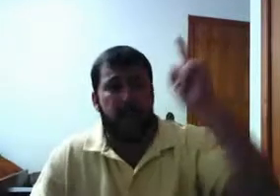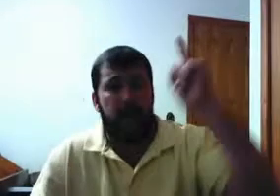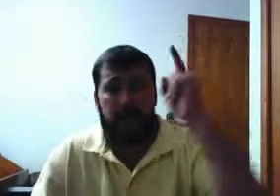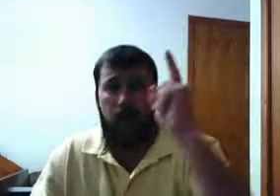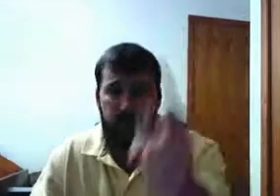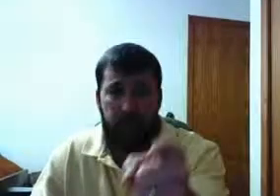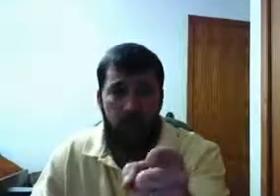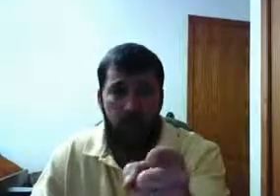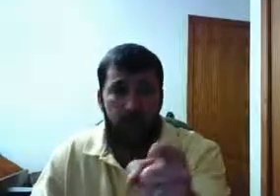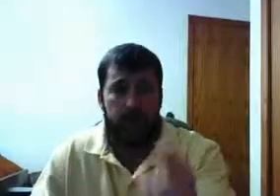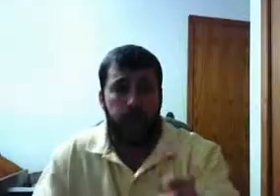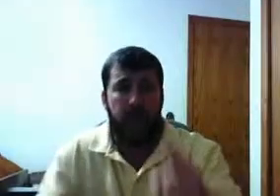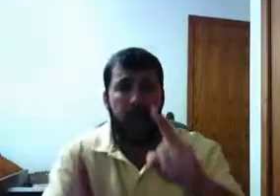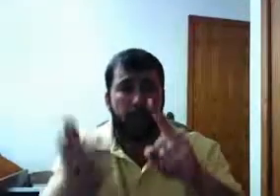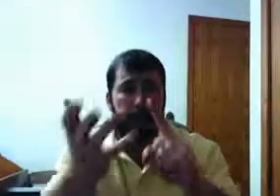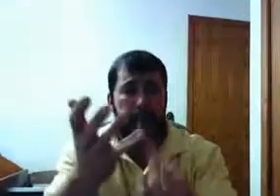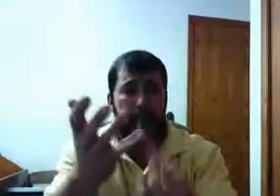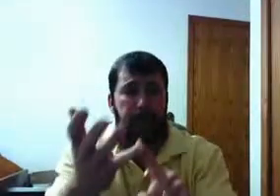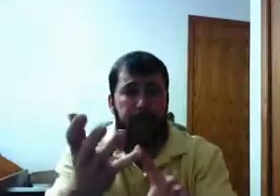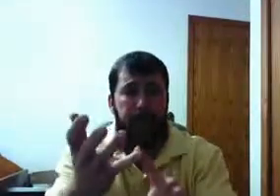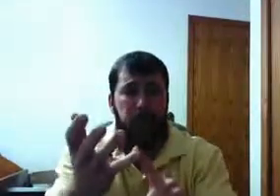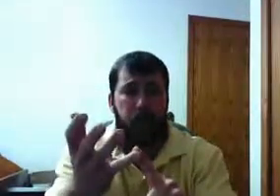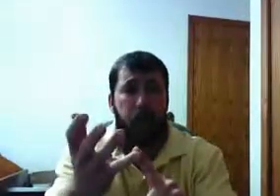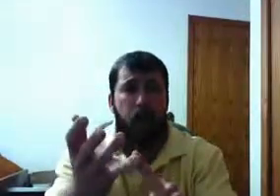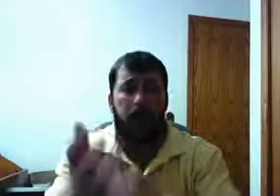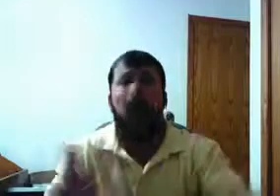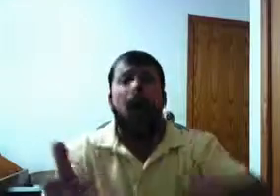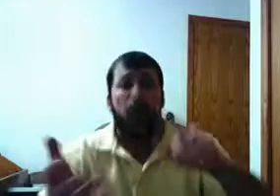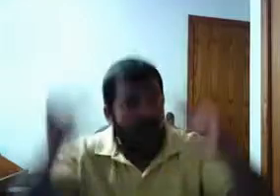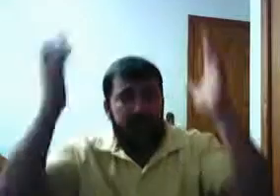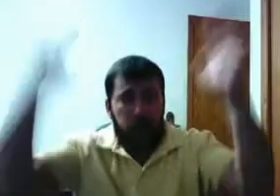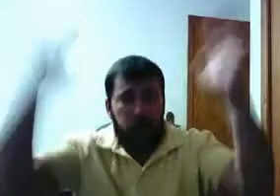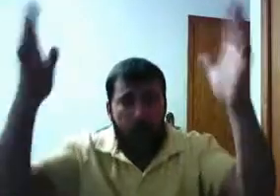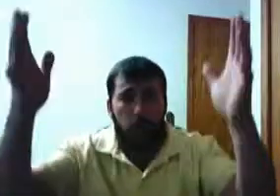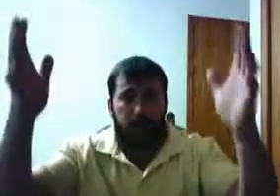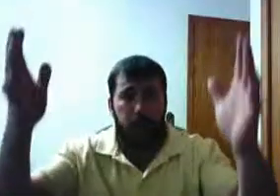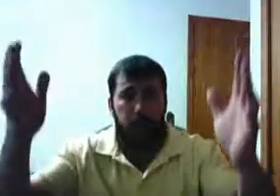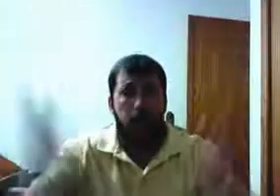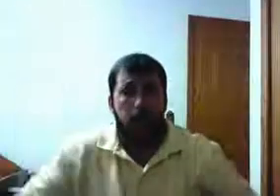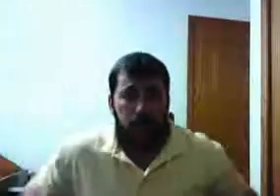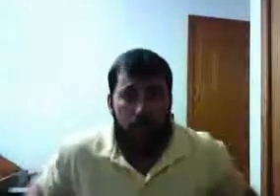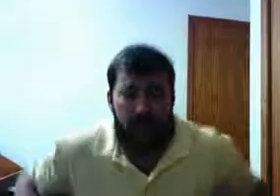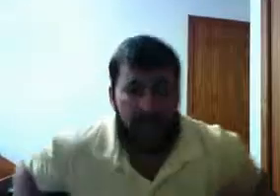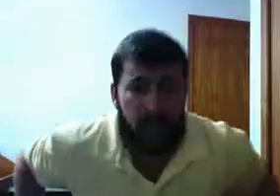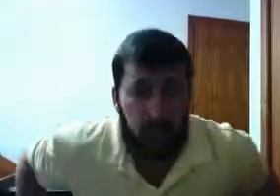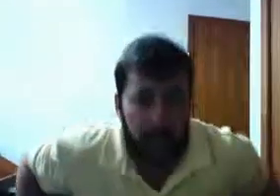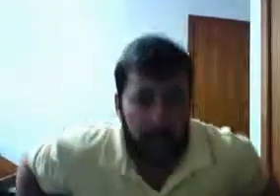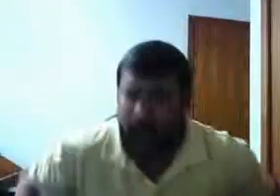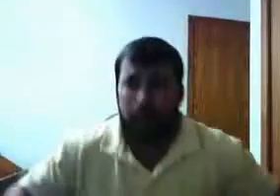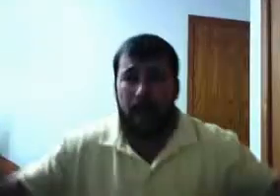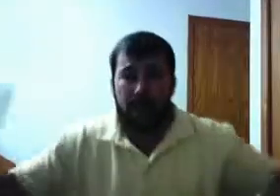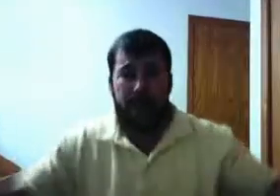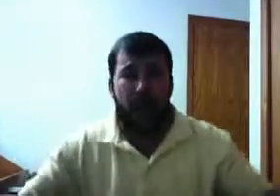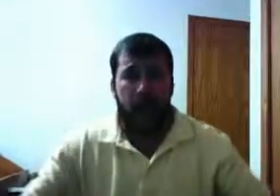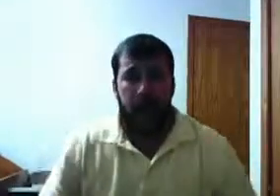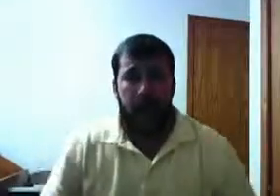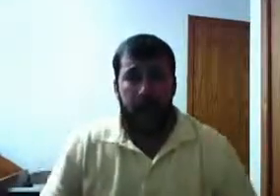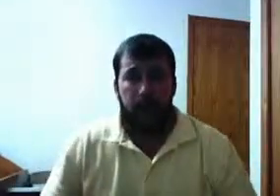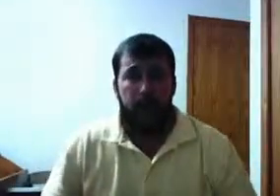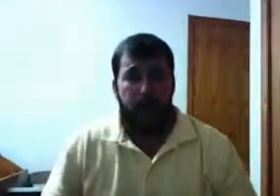evil because they have manipulated the stock market. They control it, dude. I mean, I'm not an economist. I better get out of